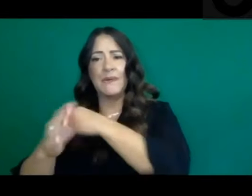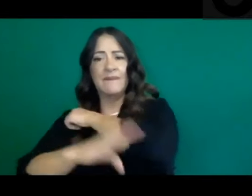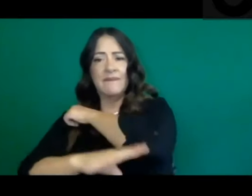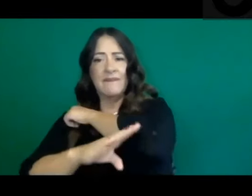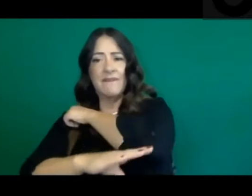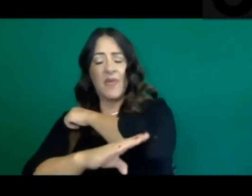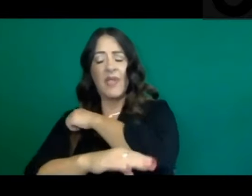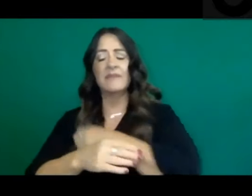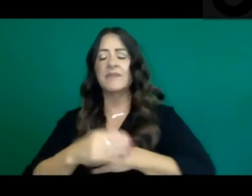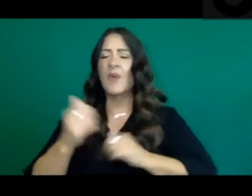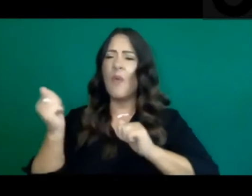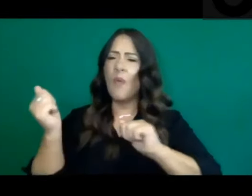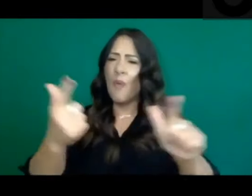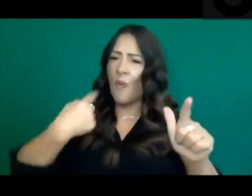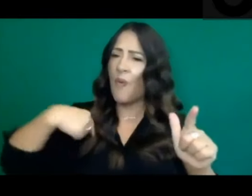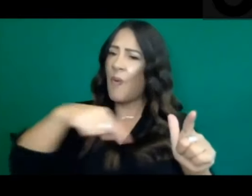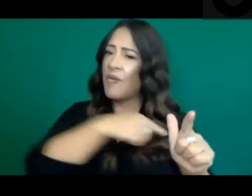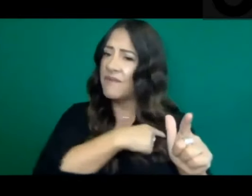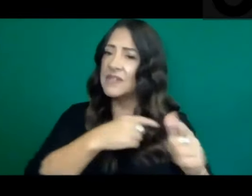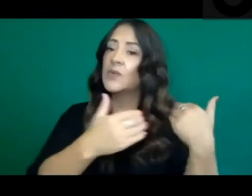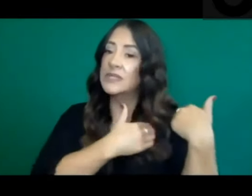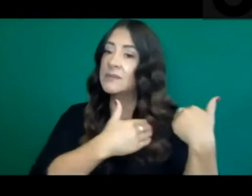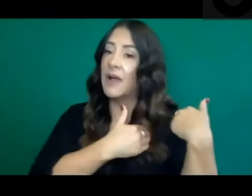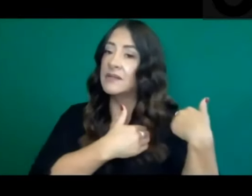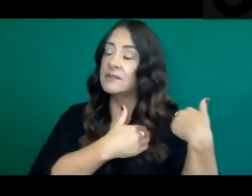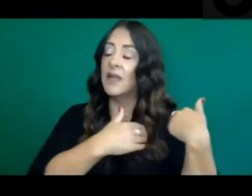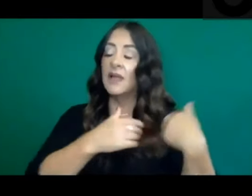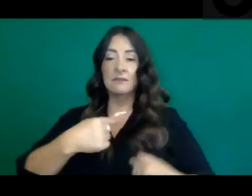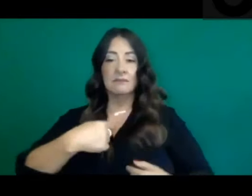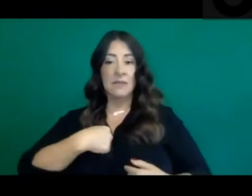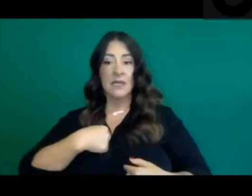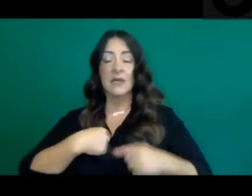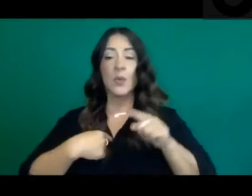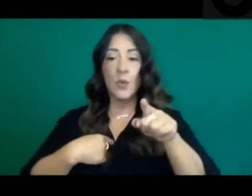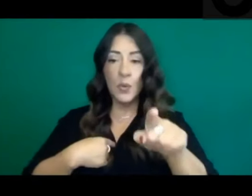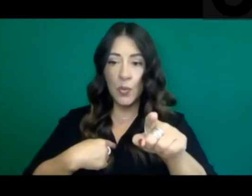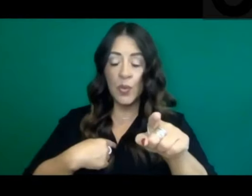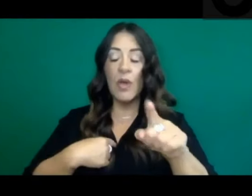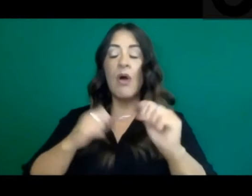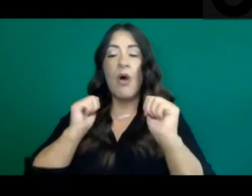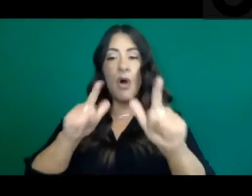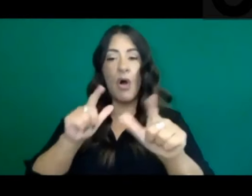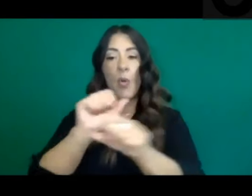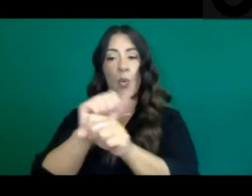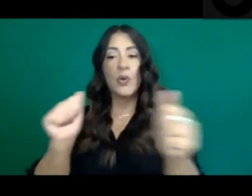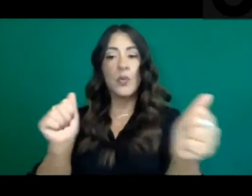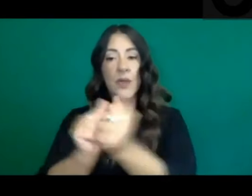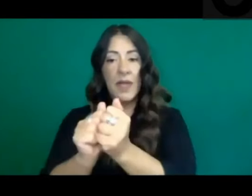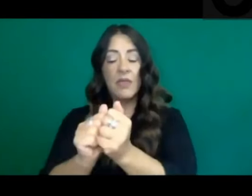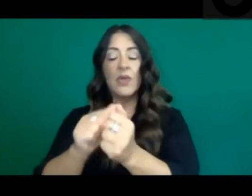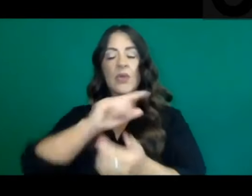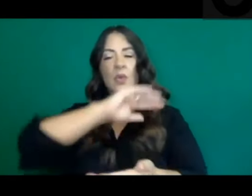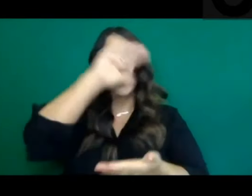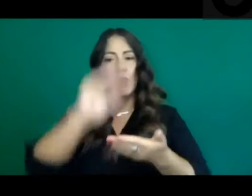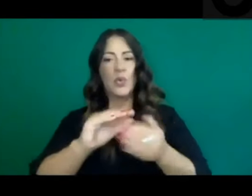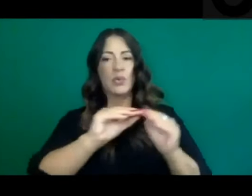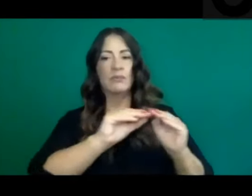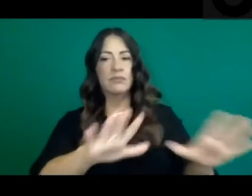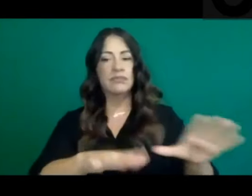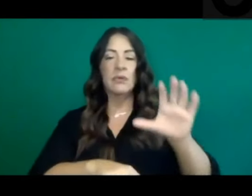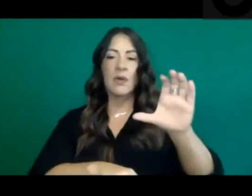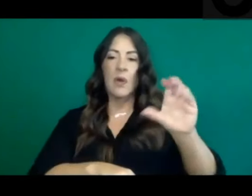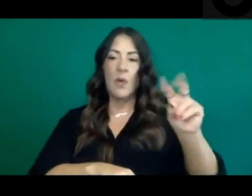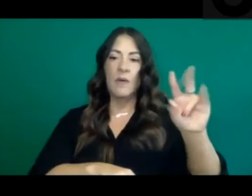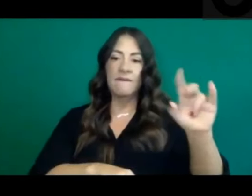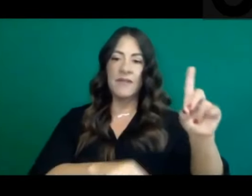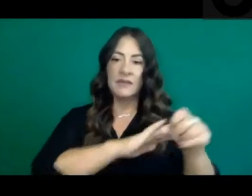responsibility that we can all do this together to reduce not just the impact on COVID but flu together